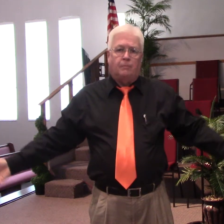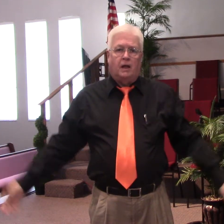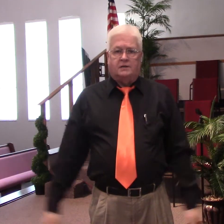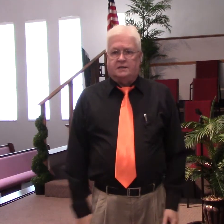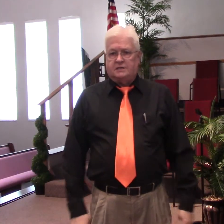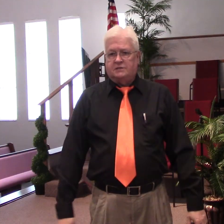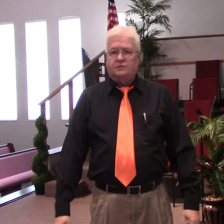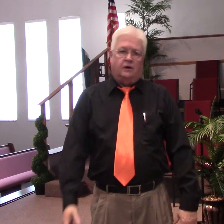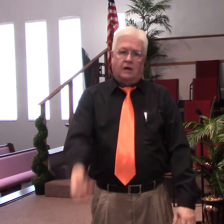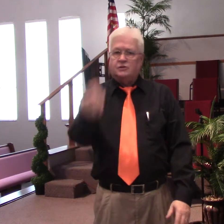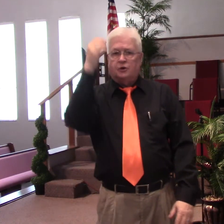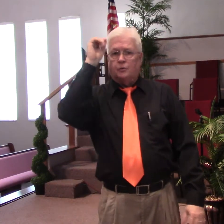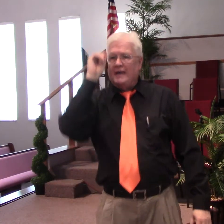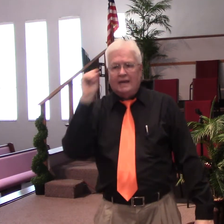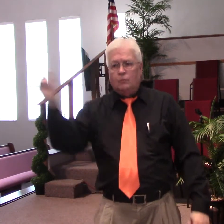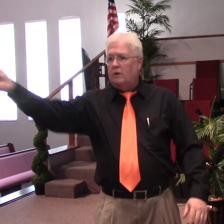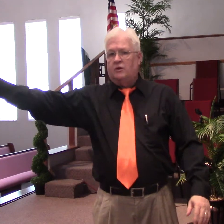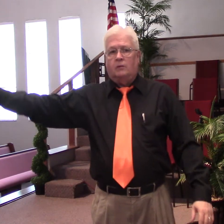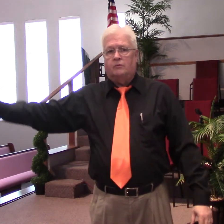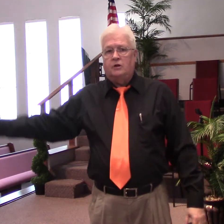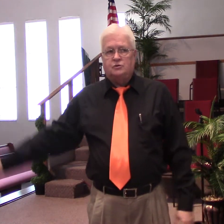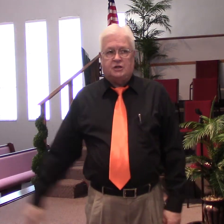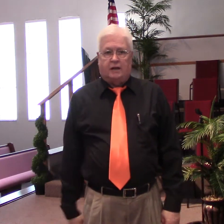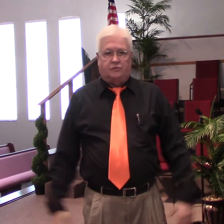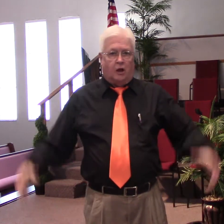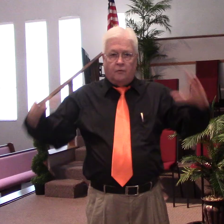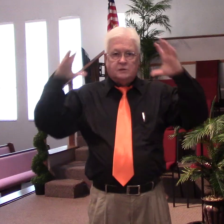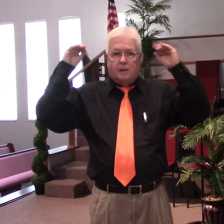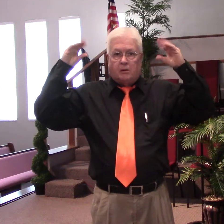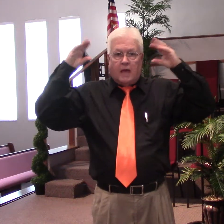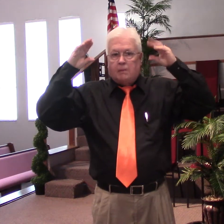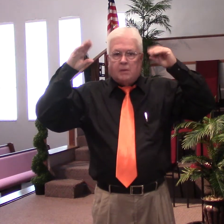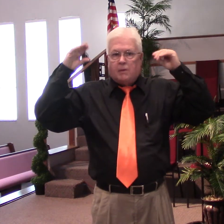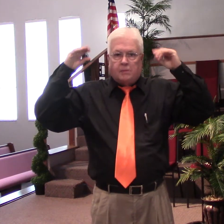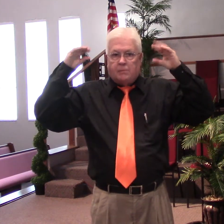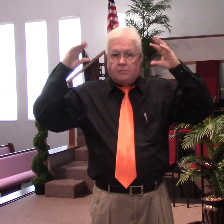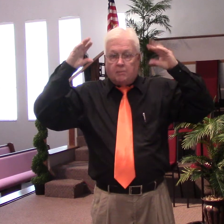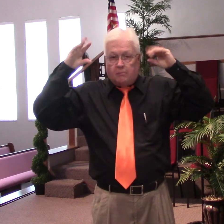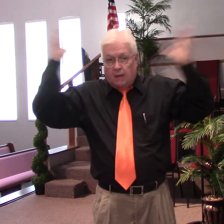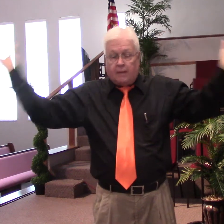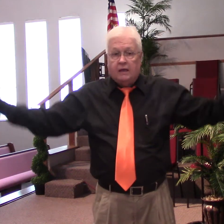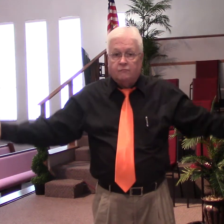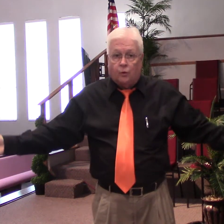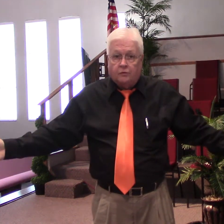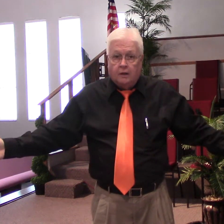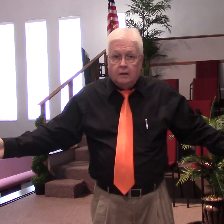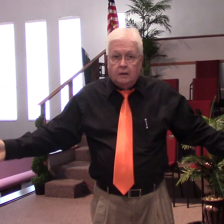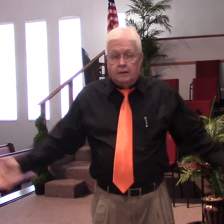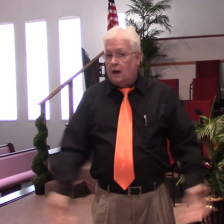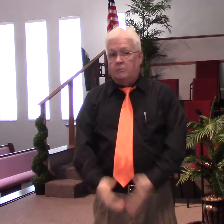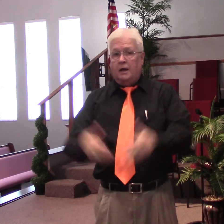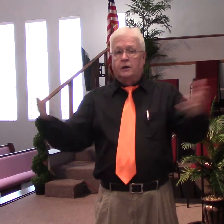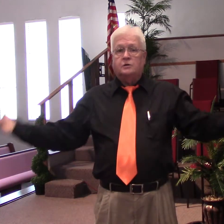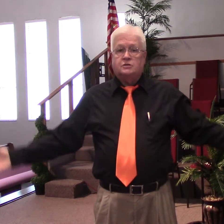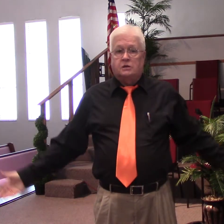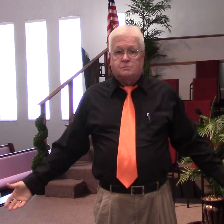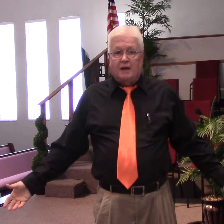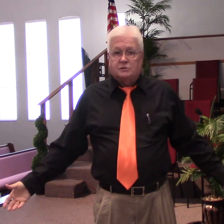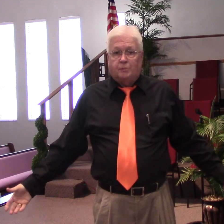politics. I sit there and I'll turn on any one of a number of news channels and all these people, yack, yack, yack, yack, yack, and forth. Now, I'm not here to espouse a